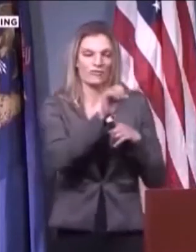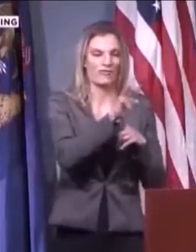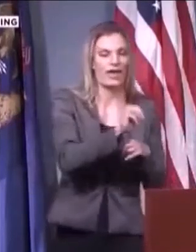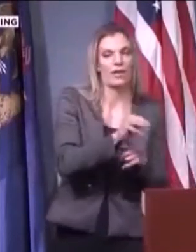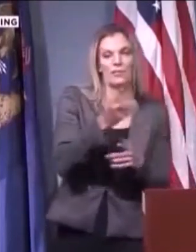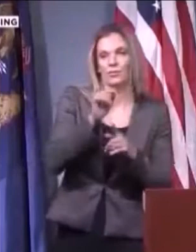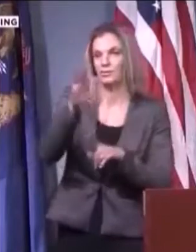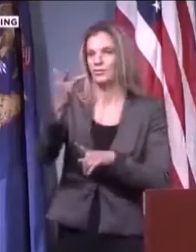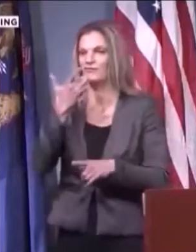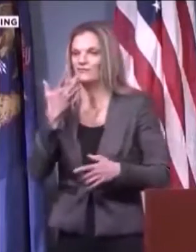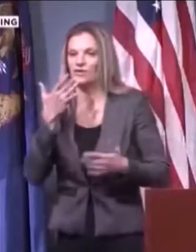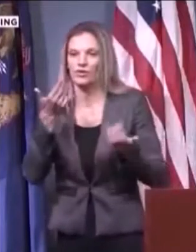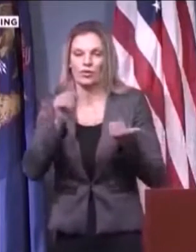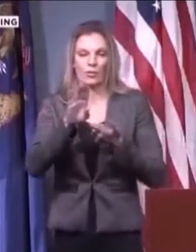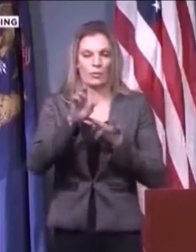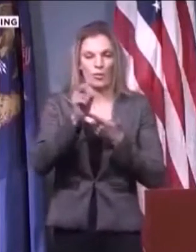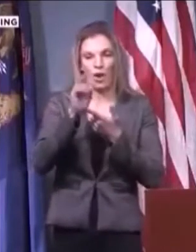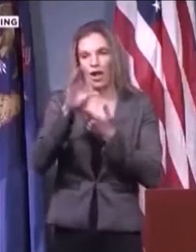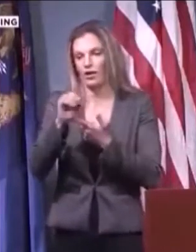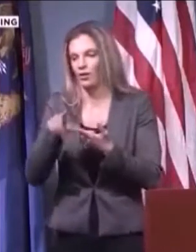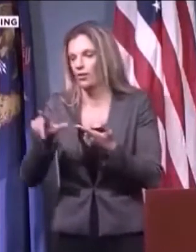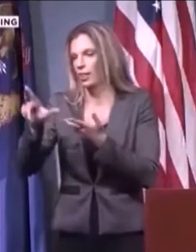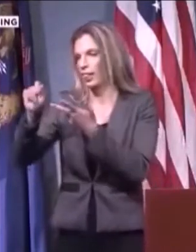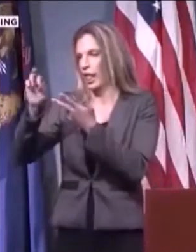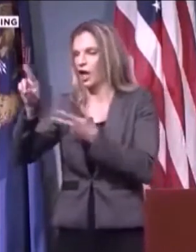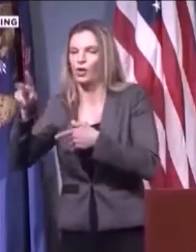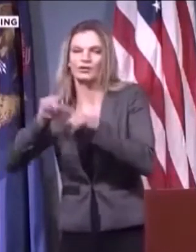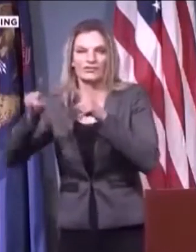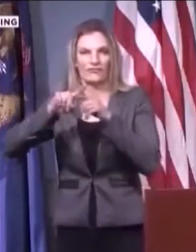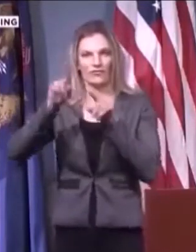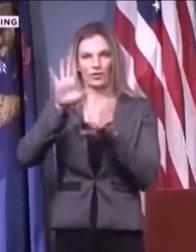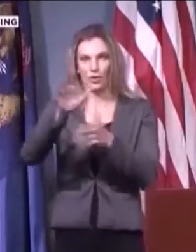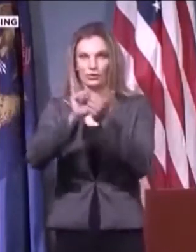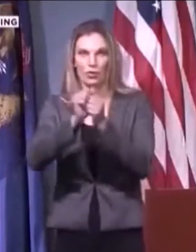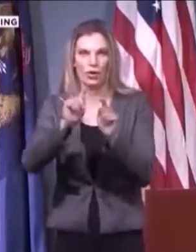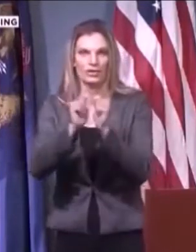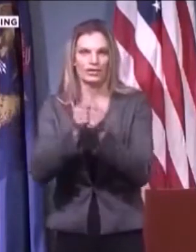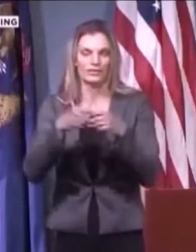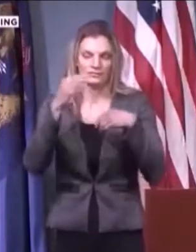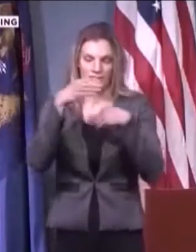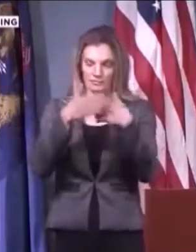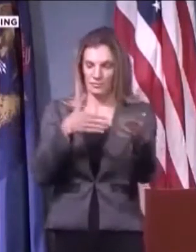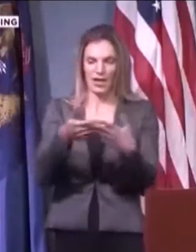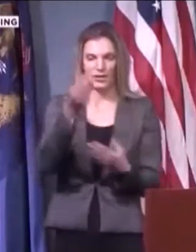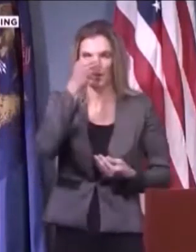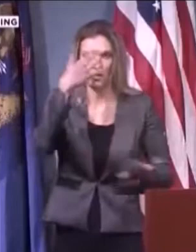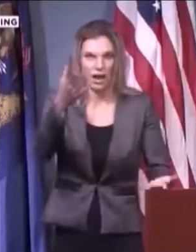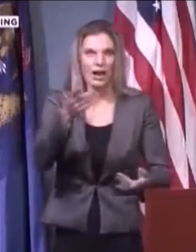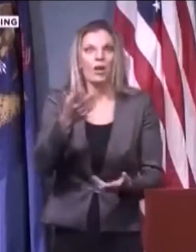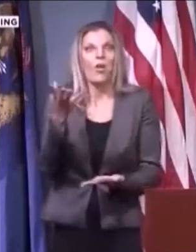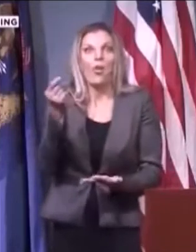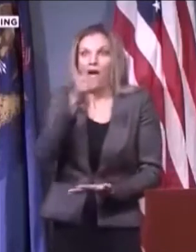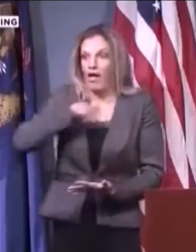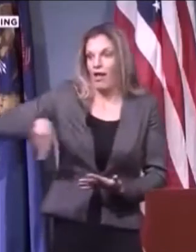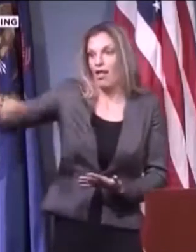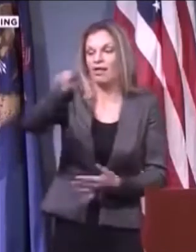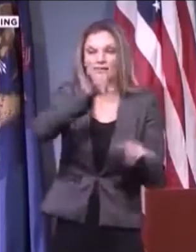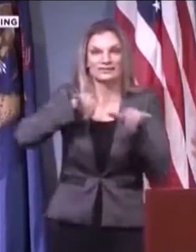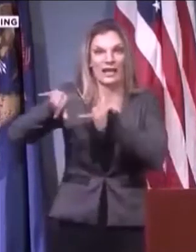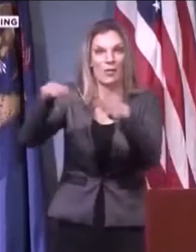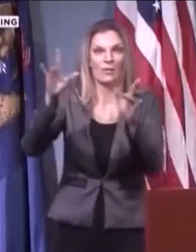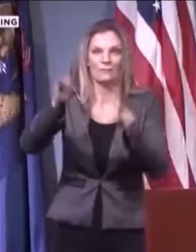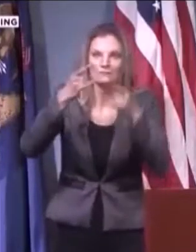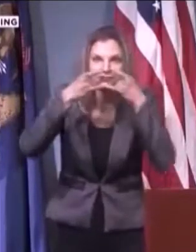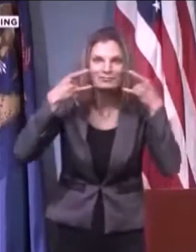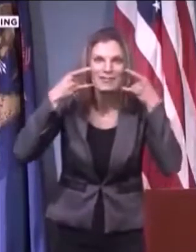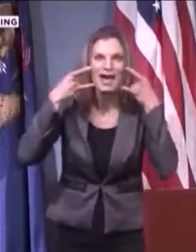And if you think about it, between playing the whole racism card in the beginning and then also in the beginning and at the